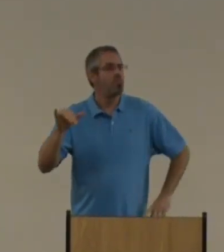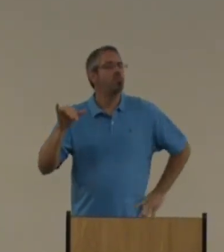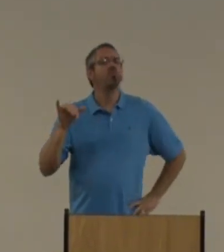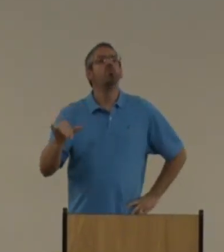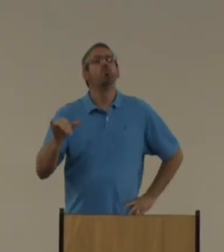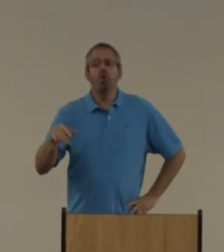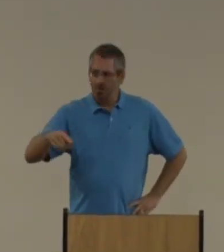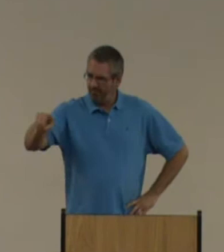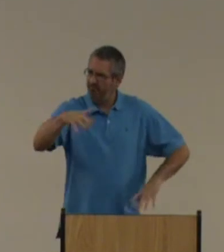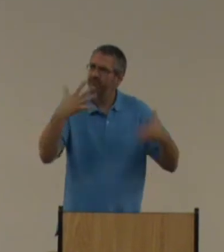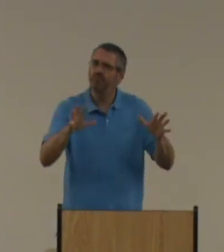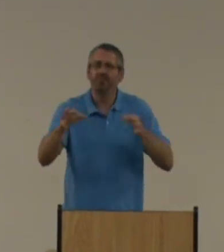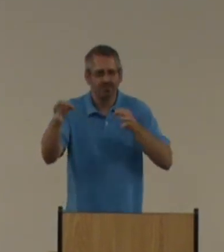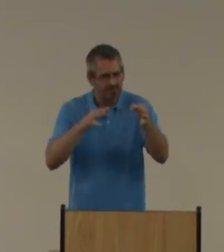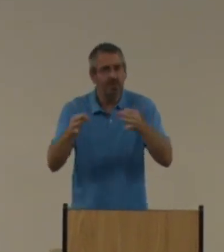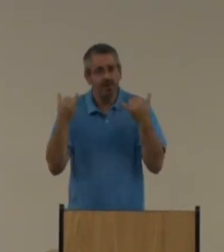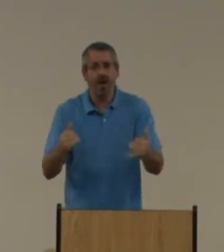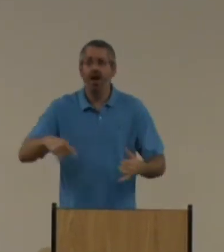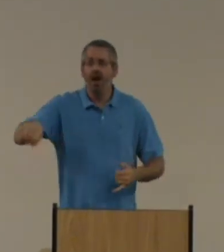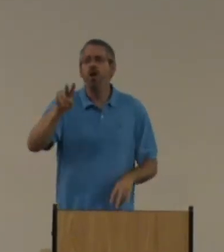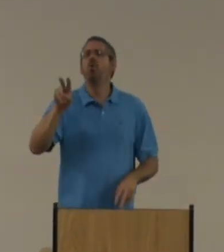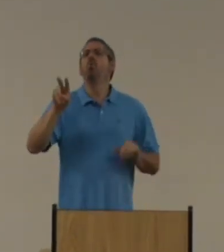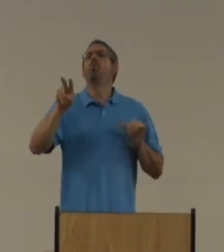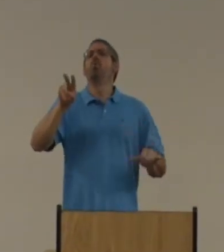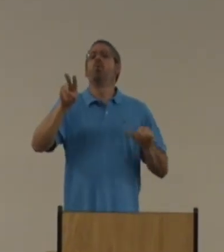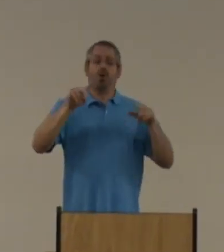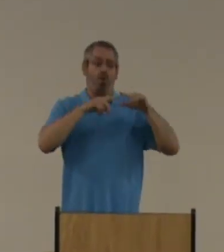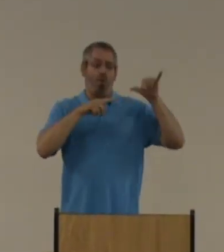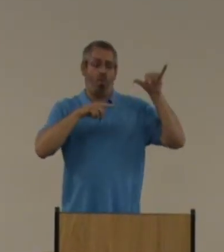Everything that happened. they understood. Everything. Then, it.